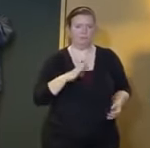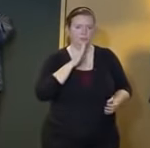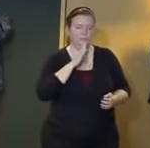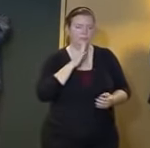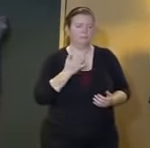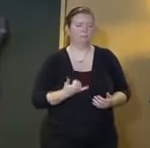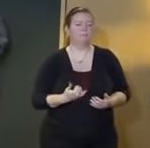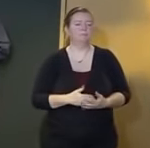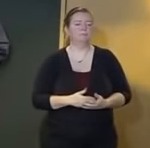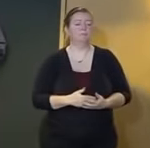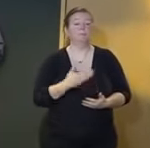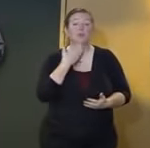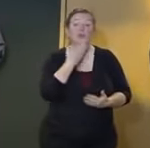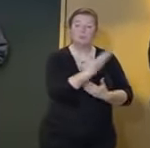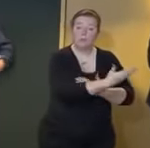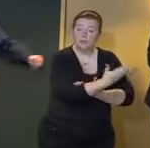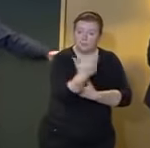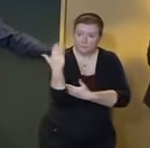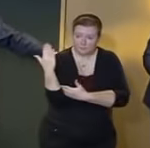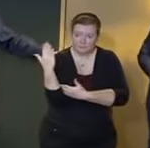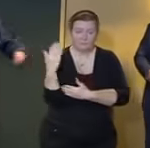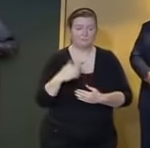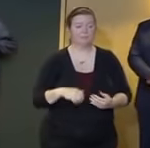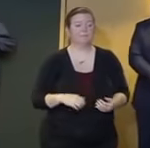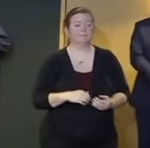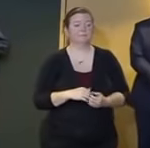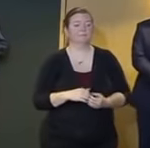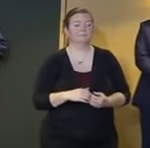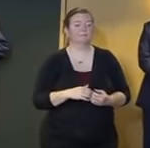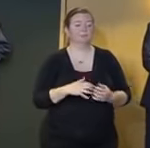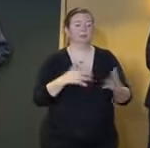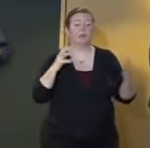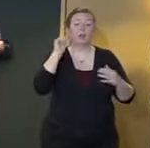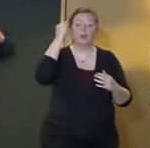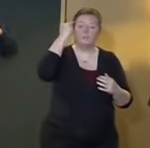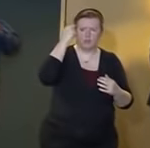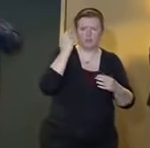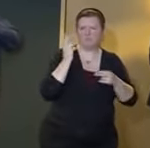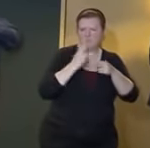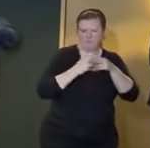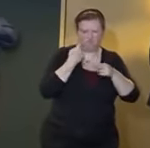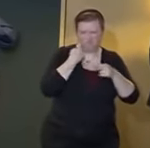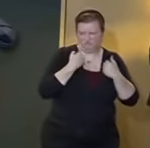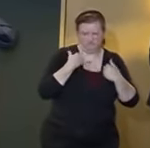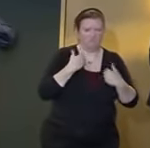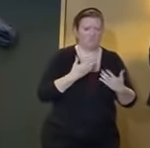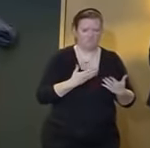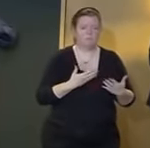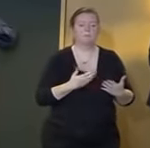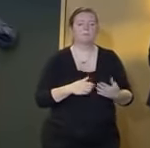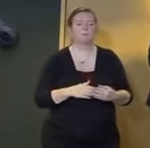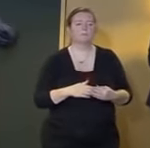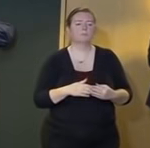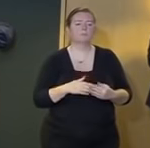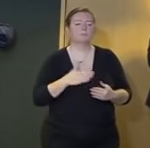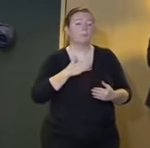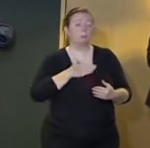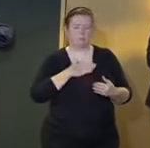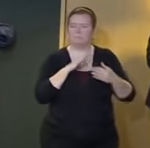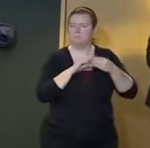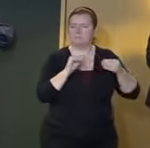good morning so much of what the governor said is is consistent with the message that i'm going to give you